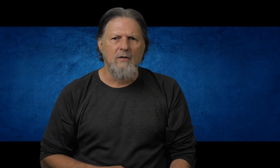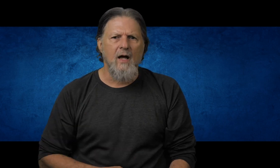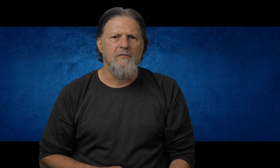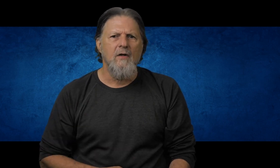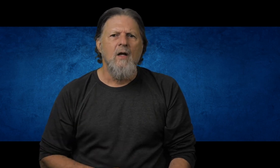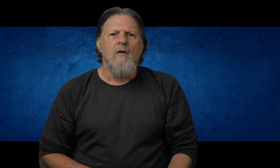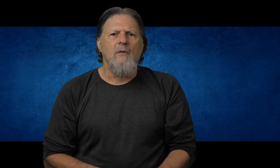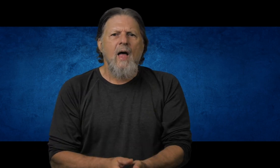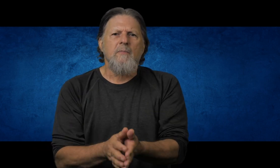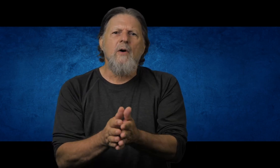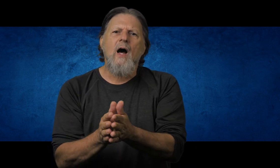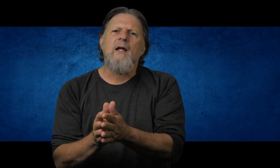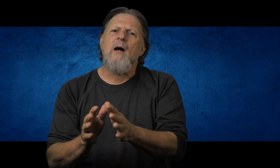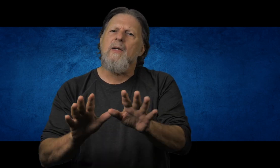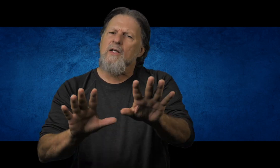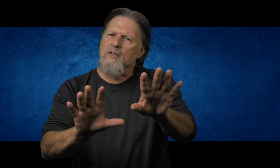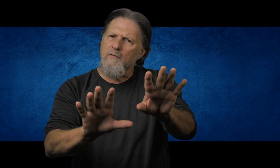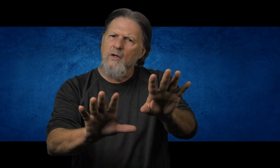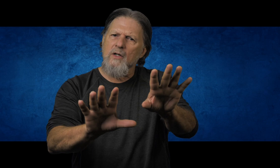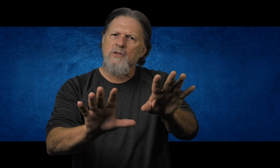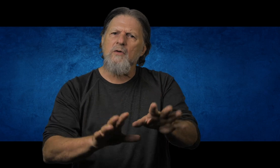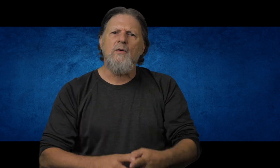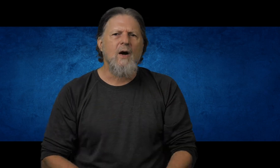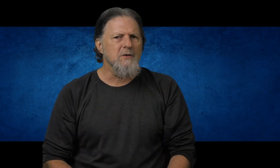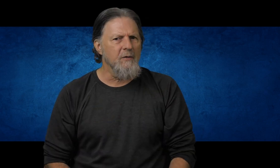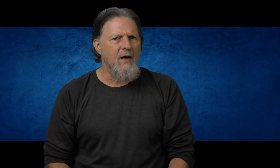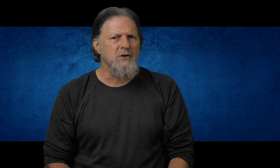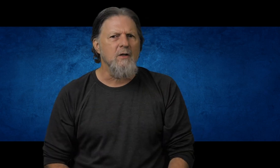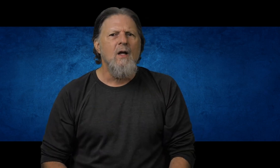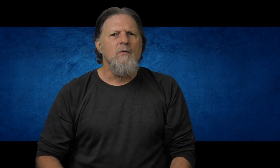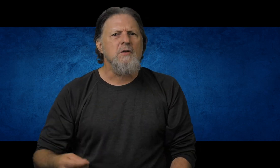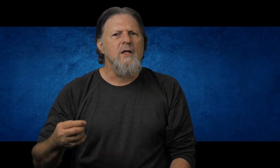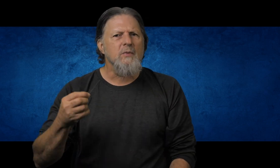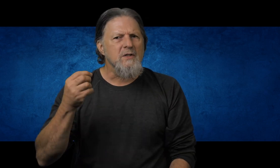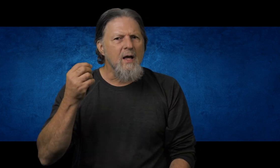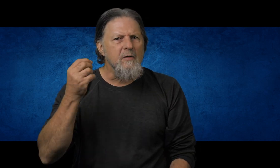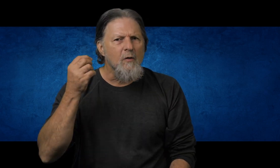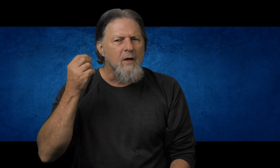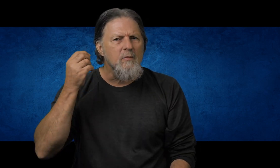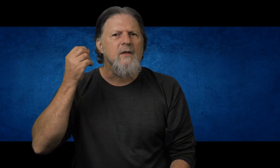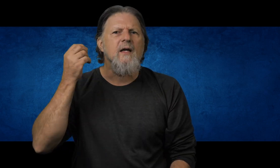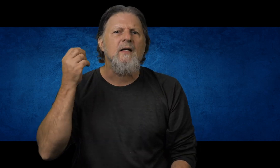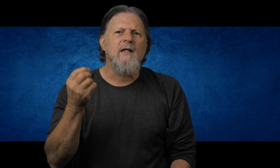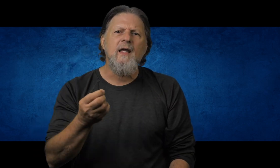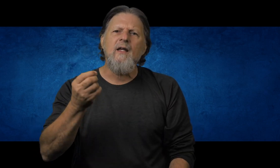life. From that point on, God begins to view us through Christ's perfection, which means we stand before him with a clean